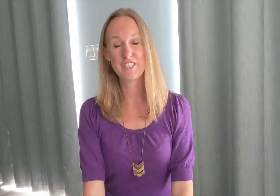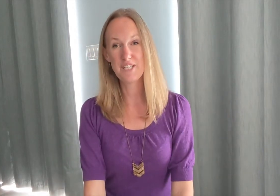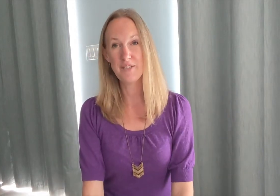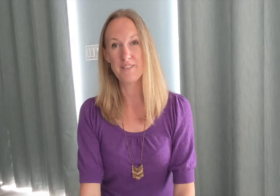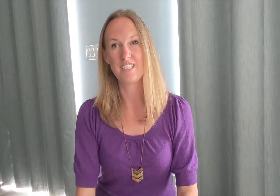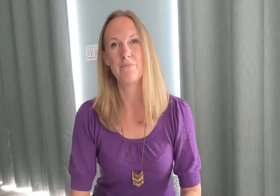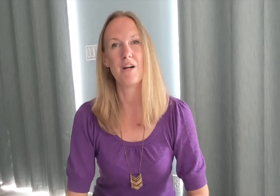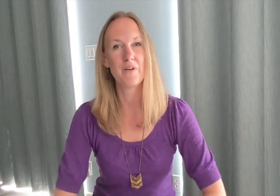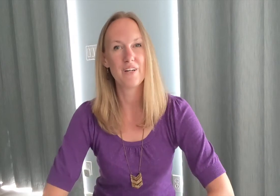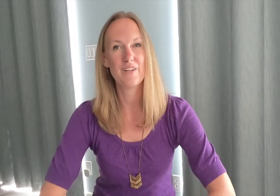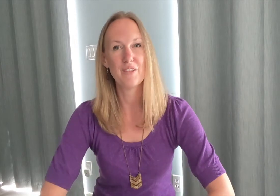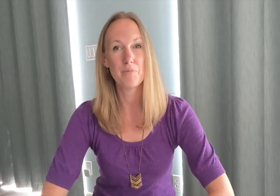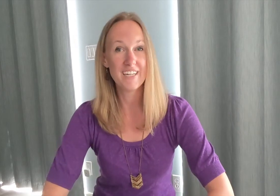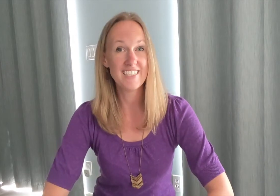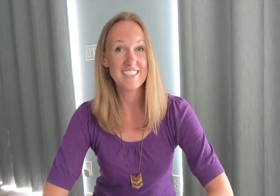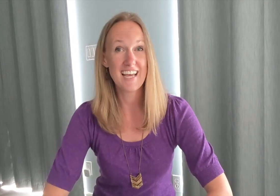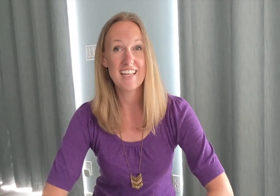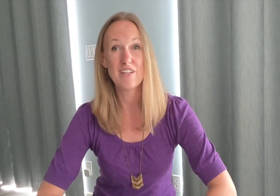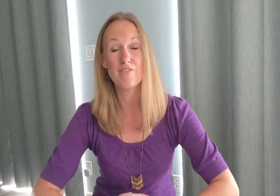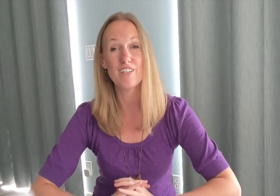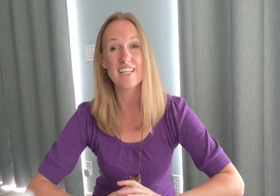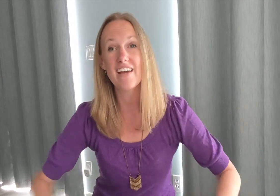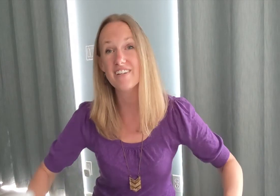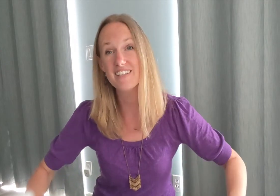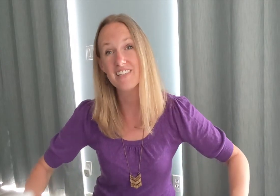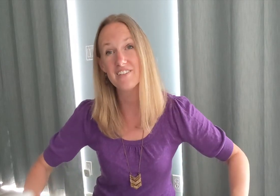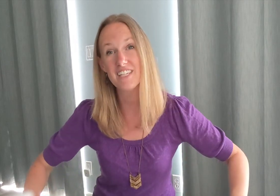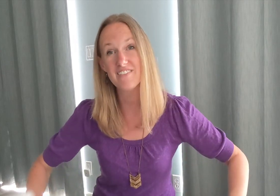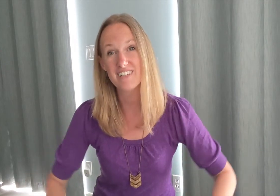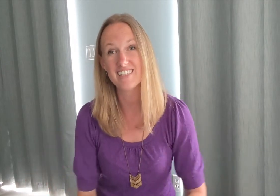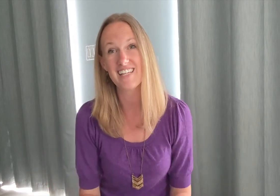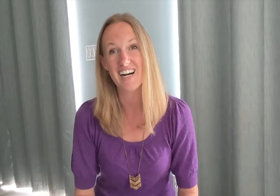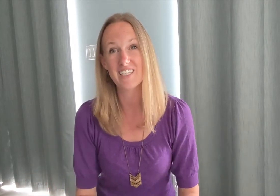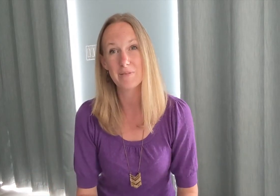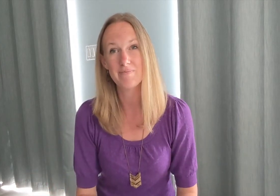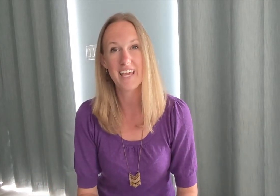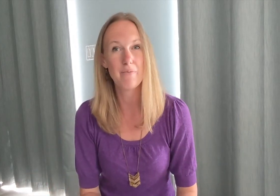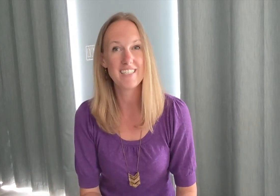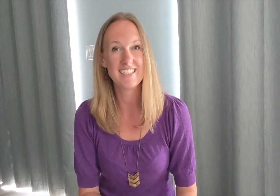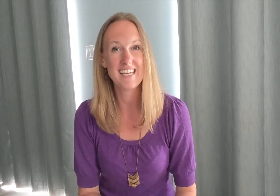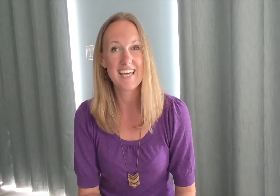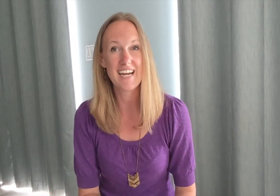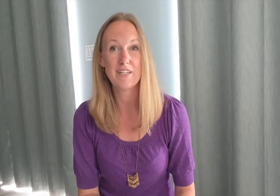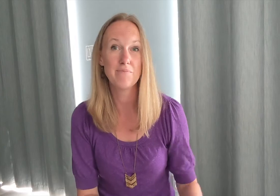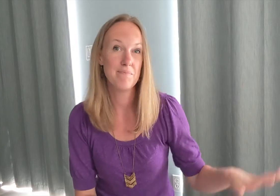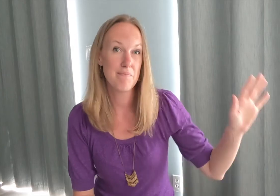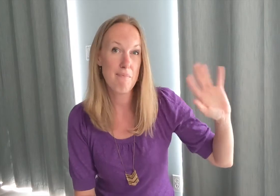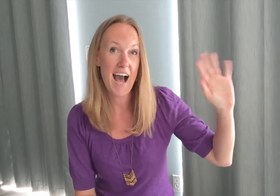2 tomorrow we're gonna learn the bridge and then you've learned everything you need for the song can't wait to see you there bye